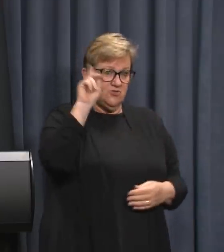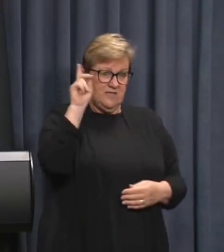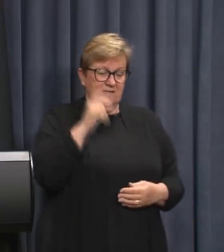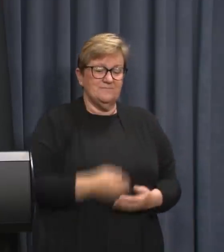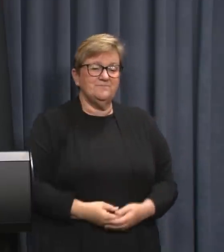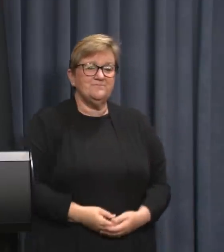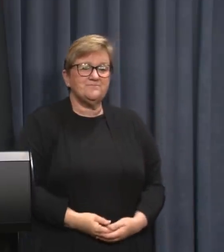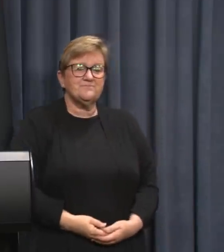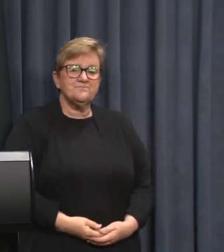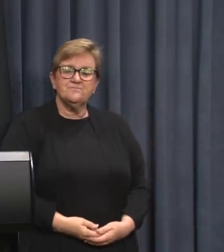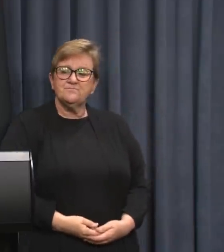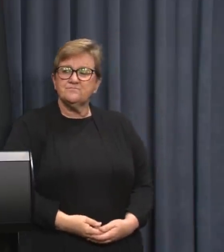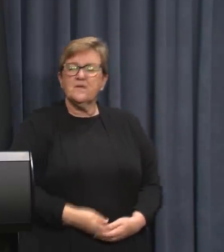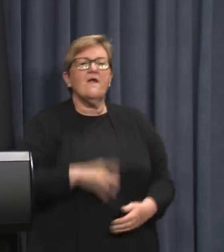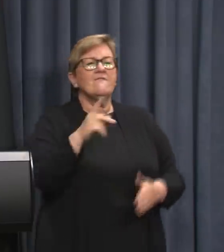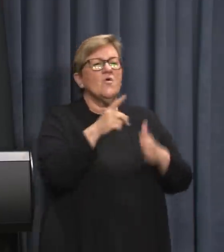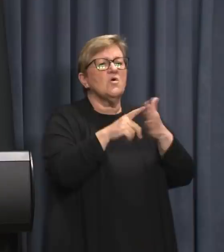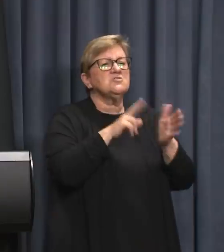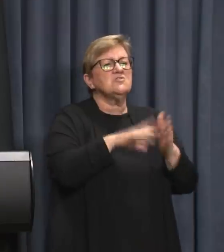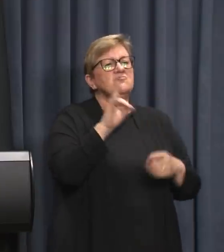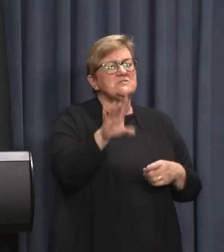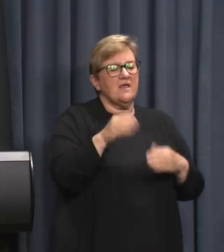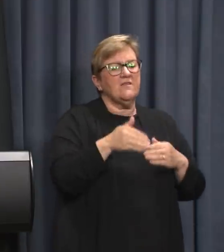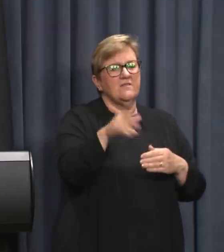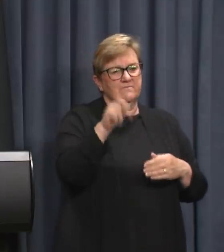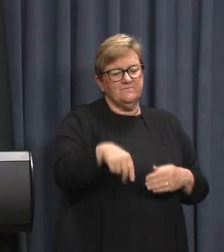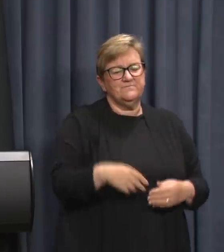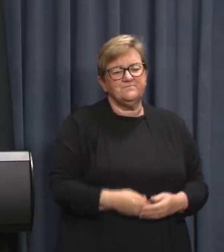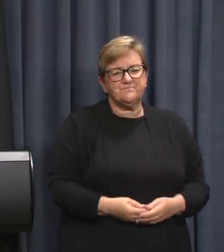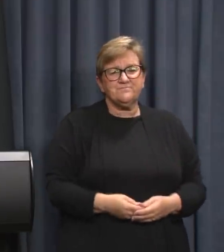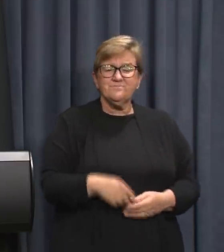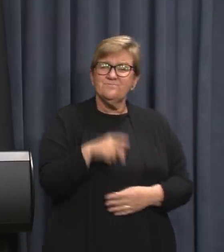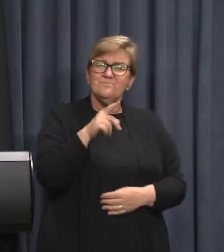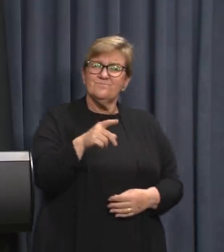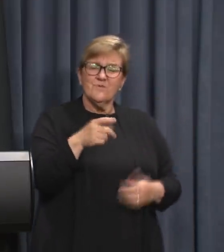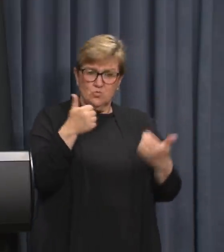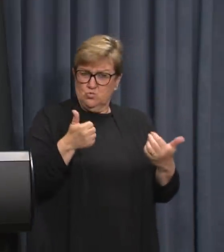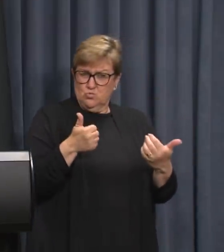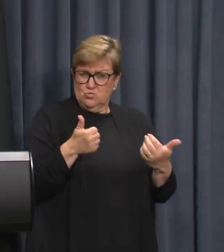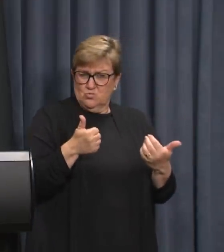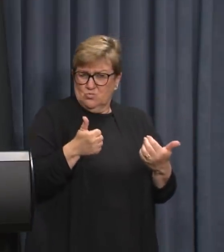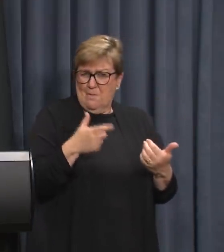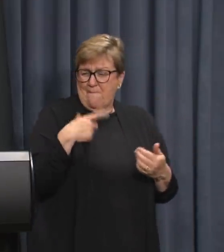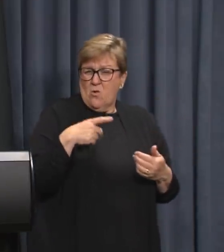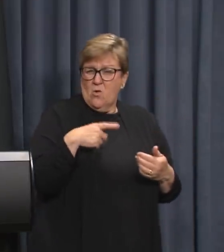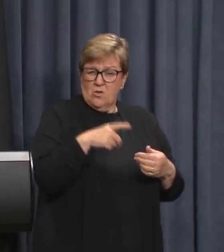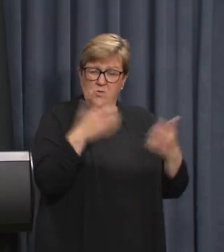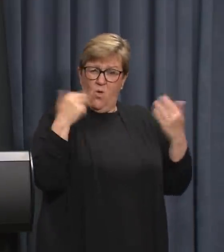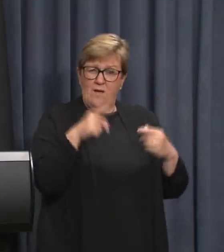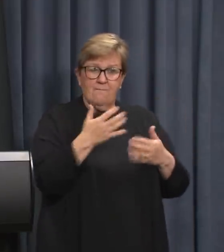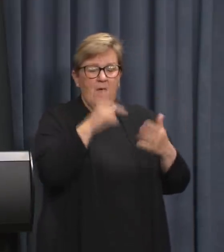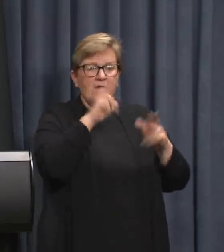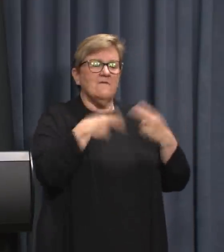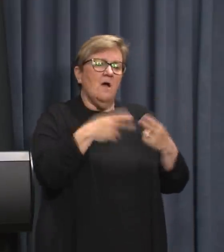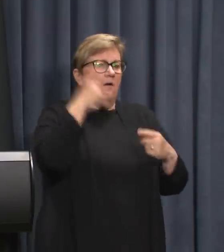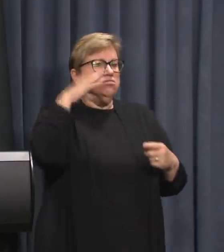for January 10 and beyond. This is obviously great news news which will be welcomed by many